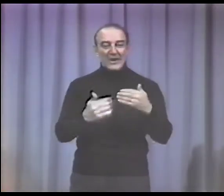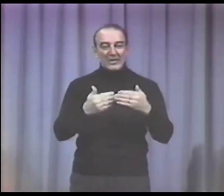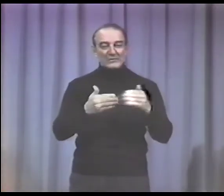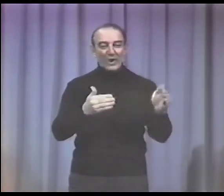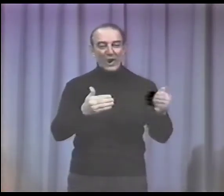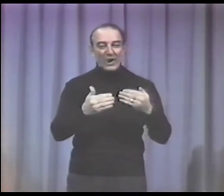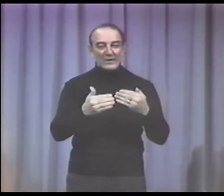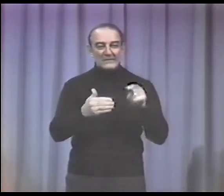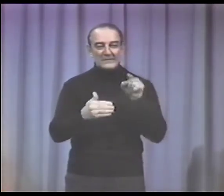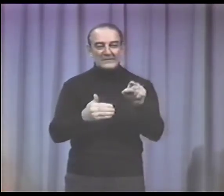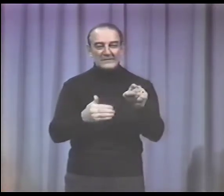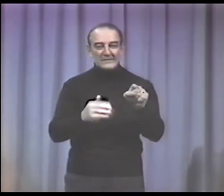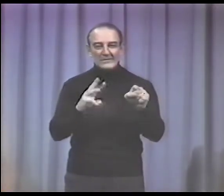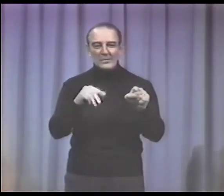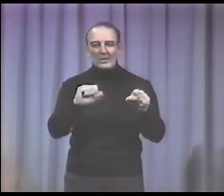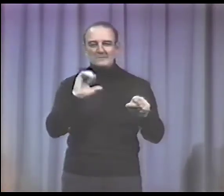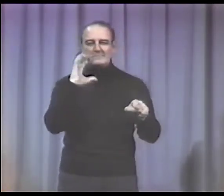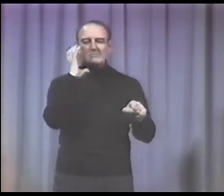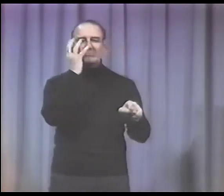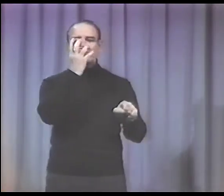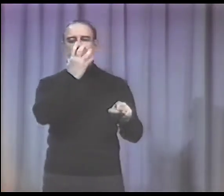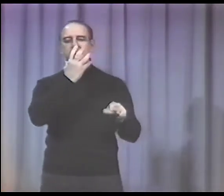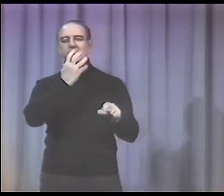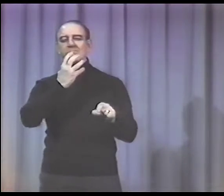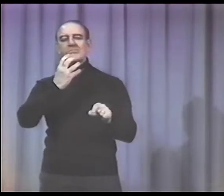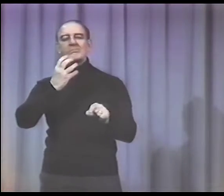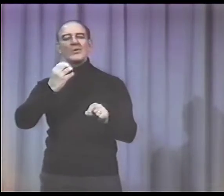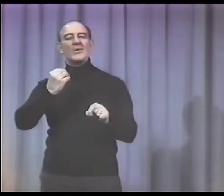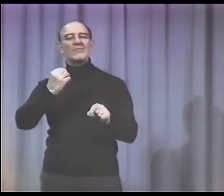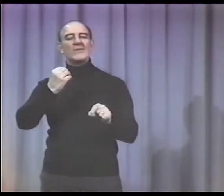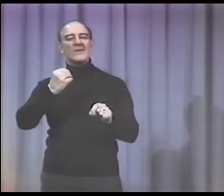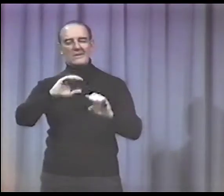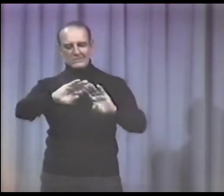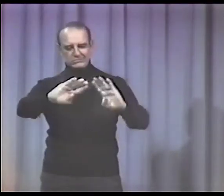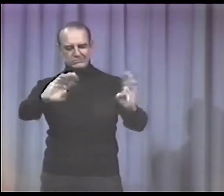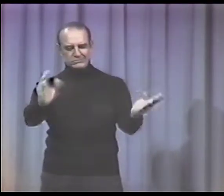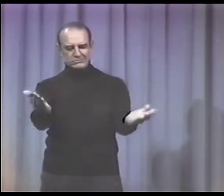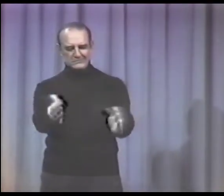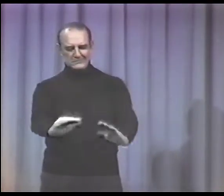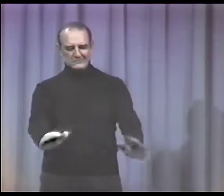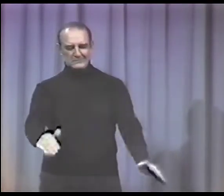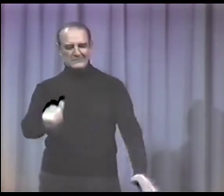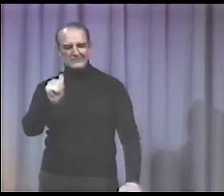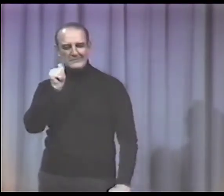land. Behind the second door was a beautiful